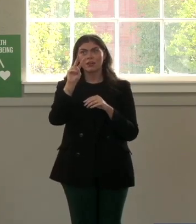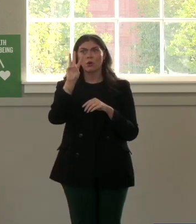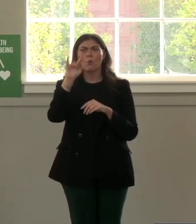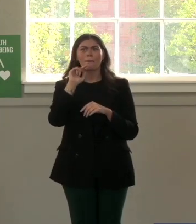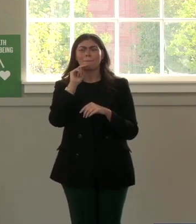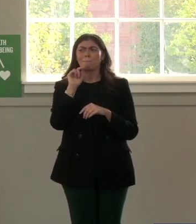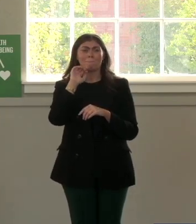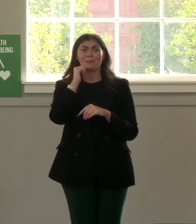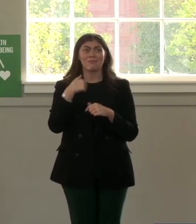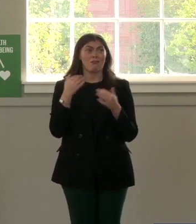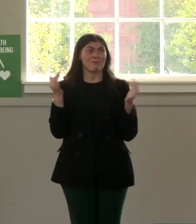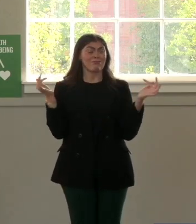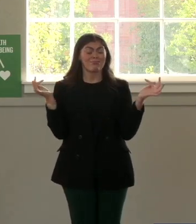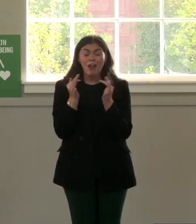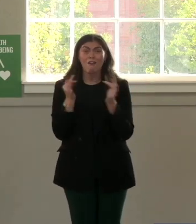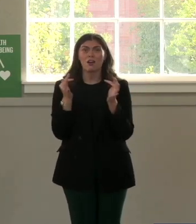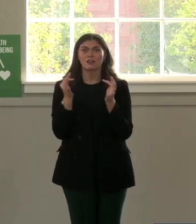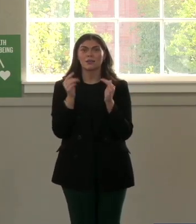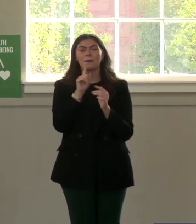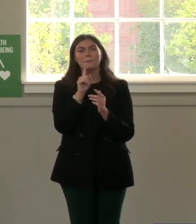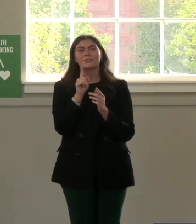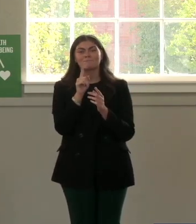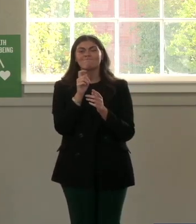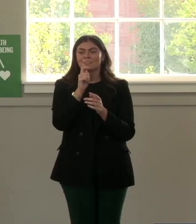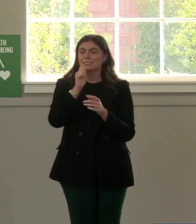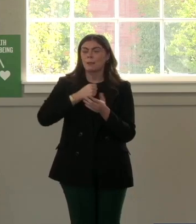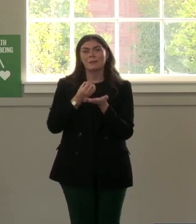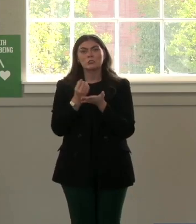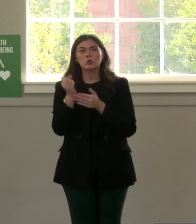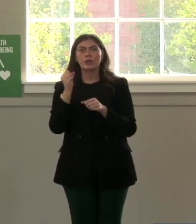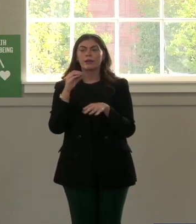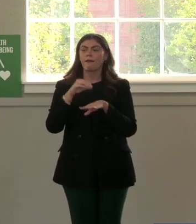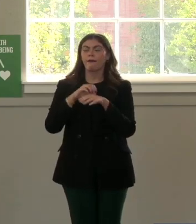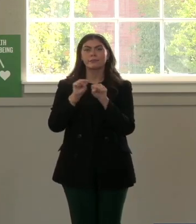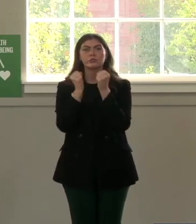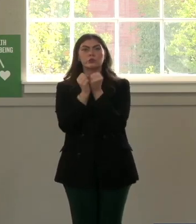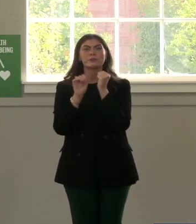But I outed myself on social media. And it changed everything.